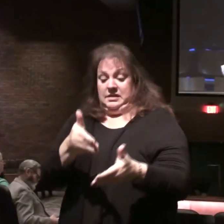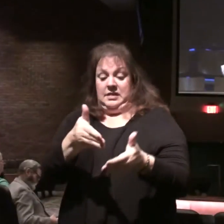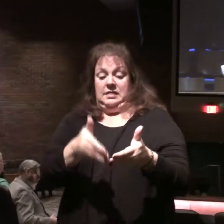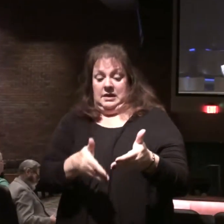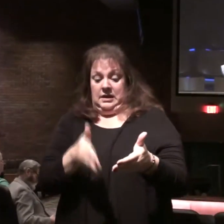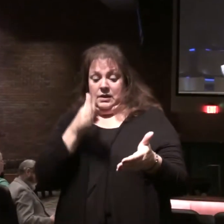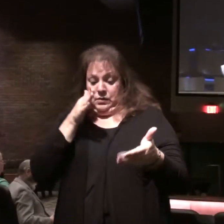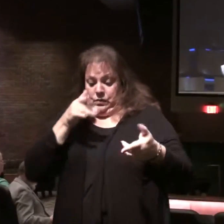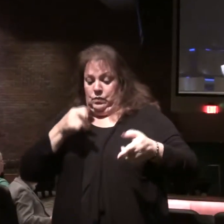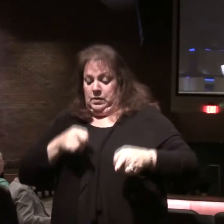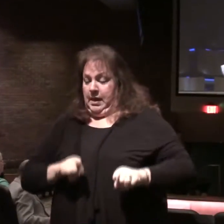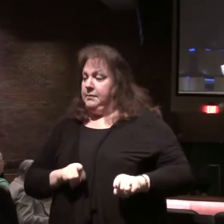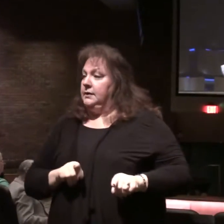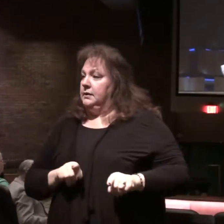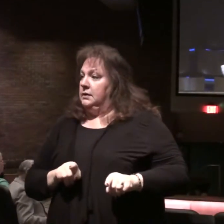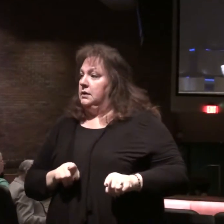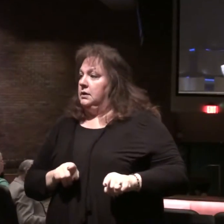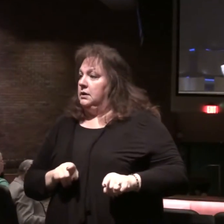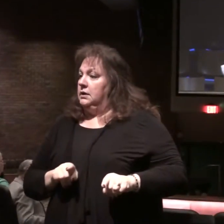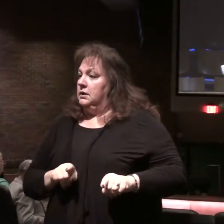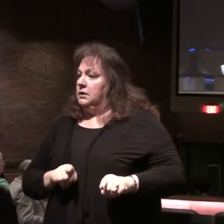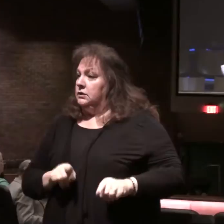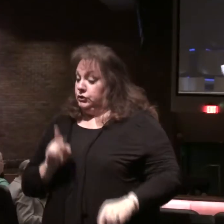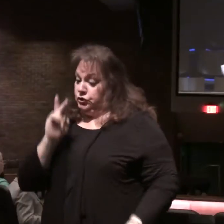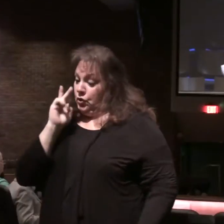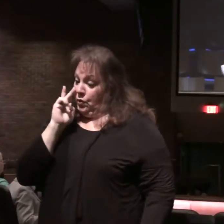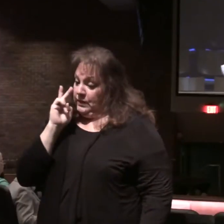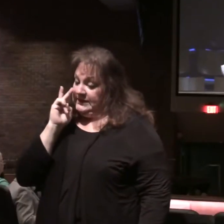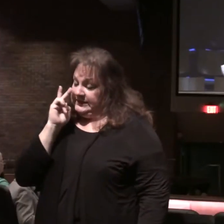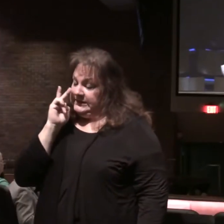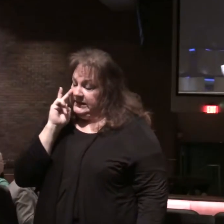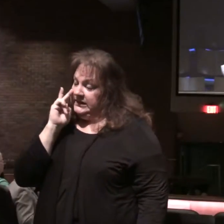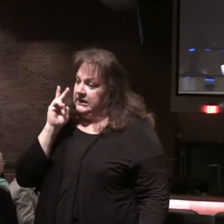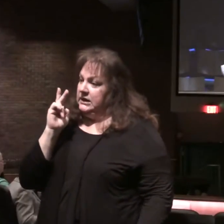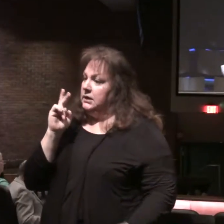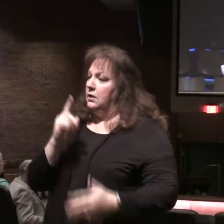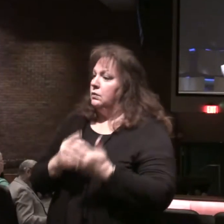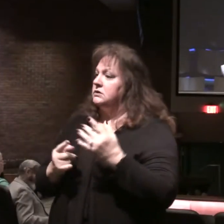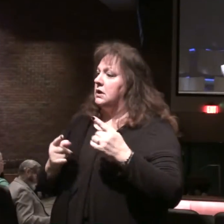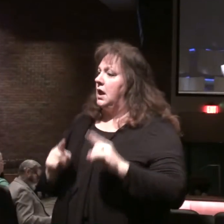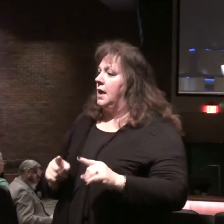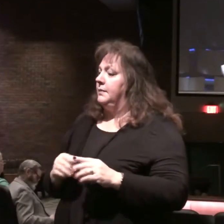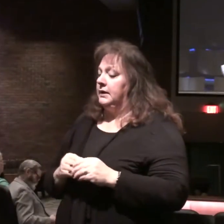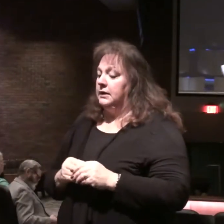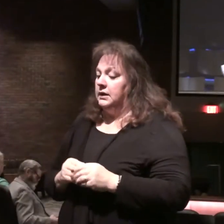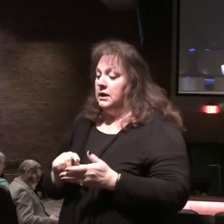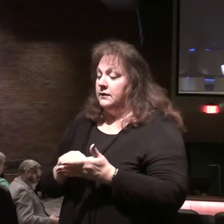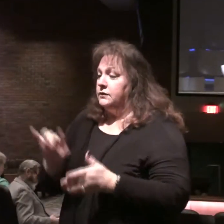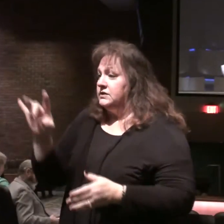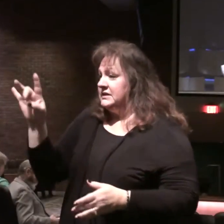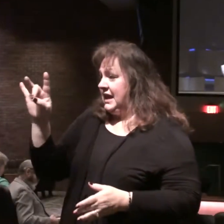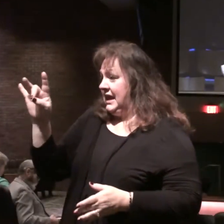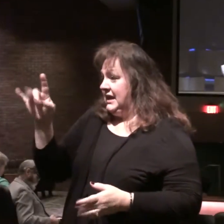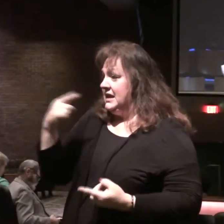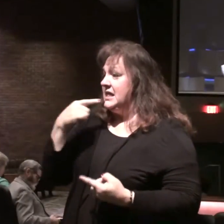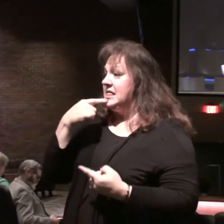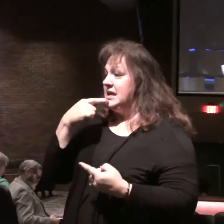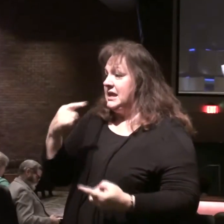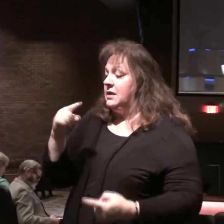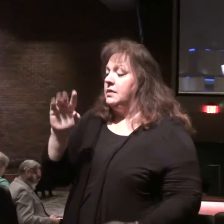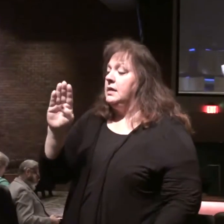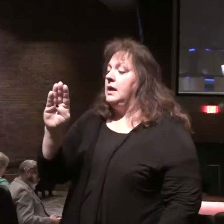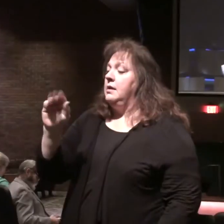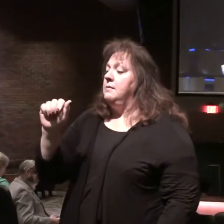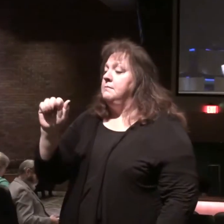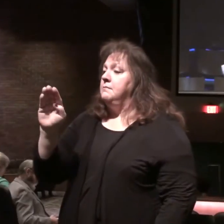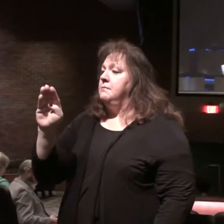come. So we get a preview of that. Verse 8 announced the fall of Babylon.